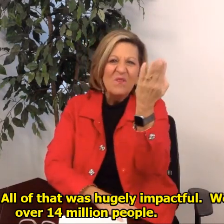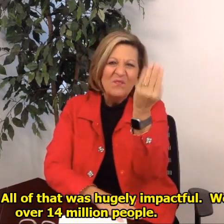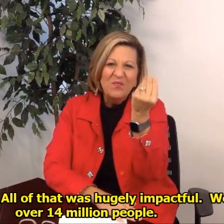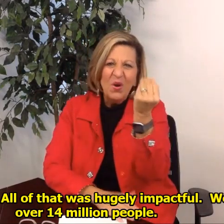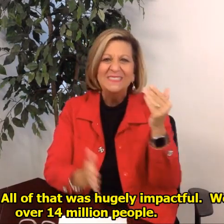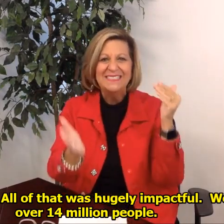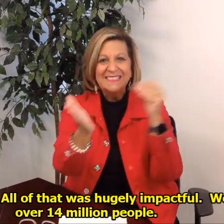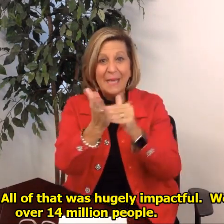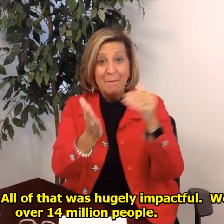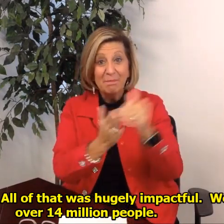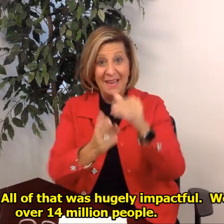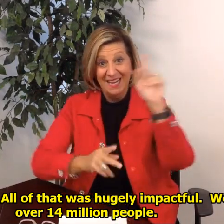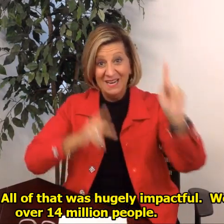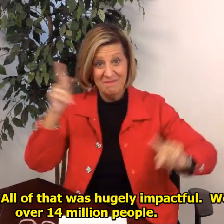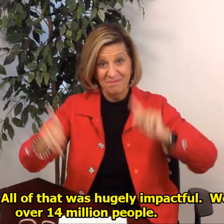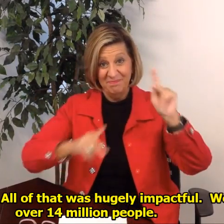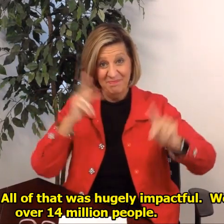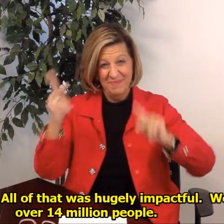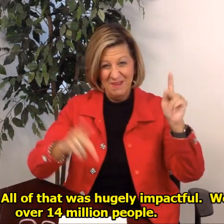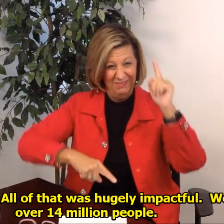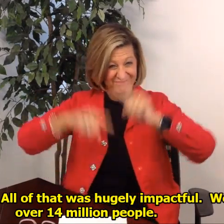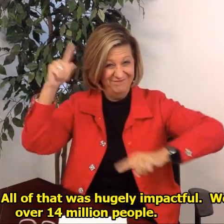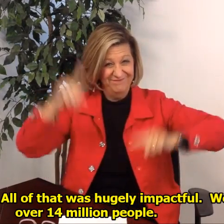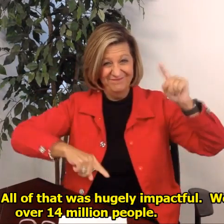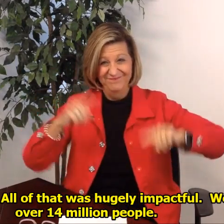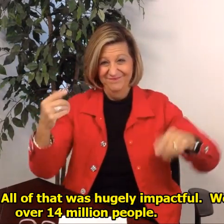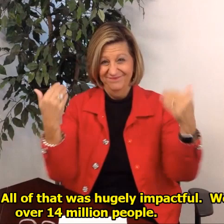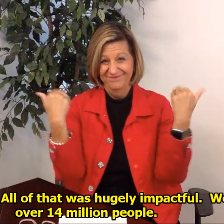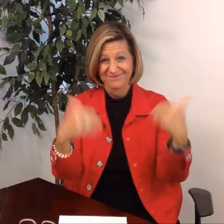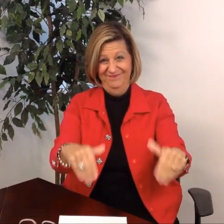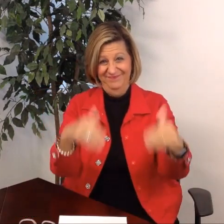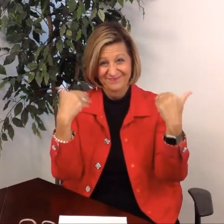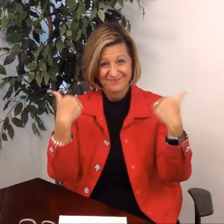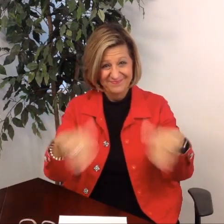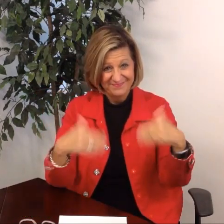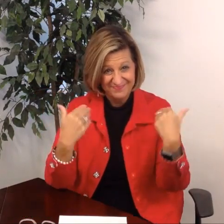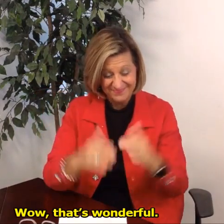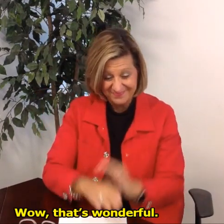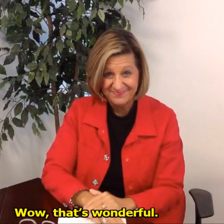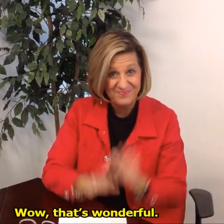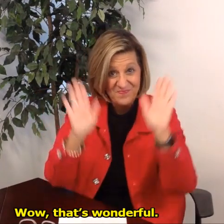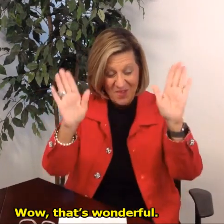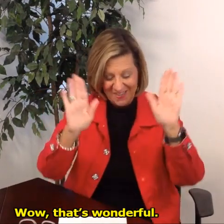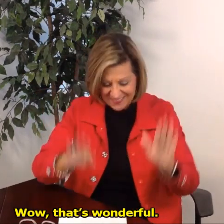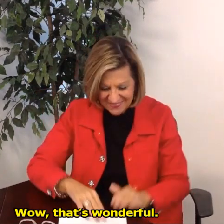impactful we reached over 14 million people wow that's